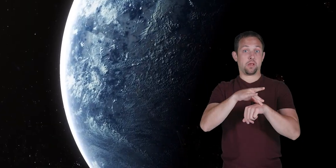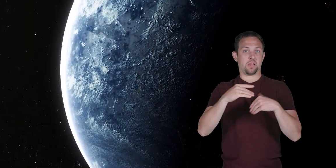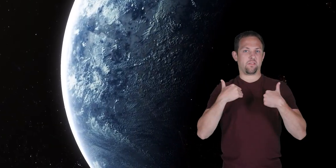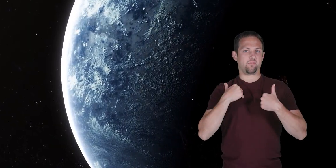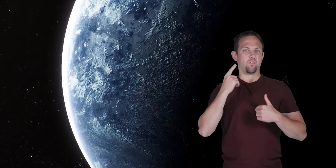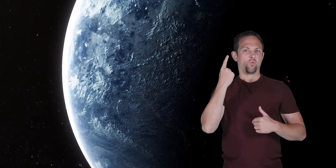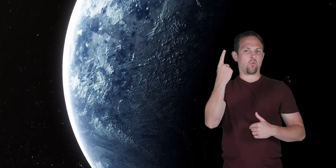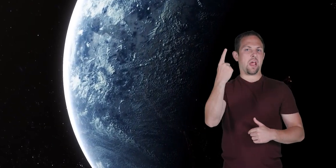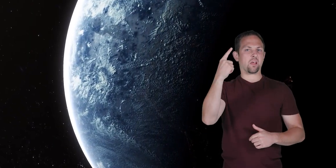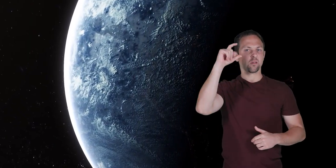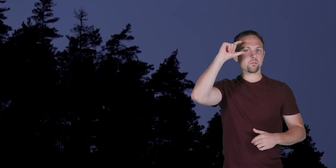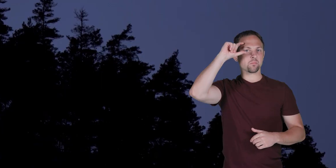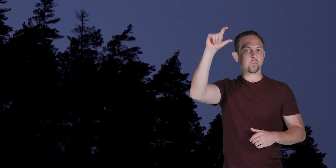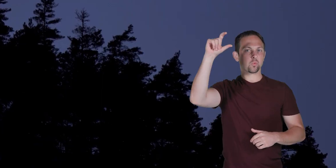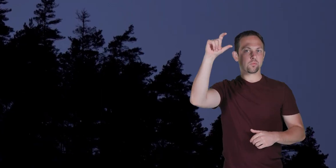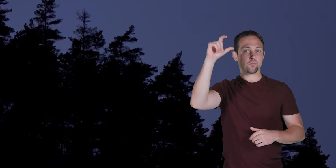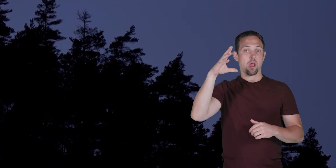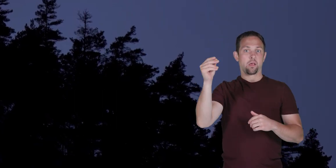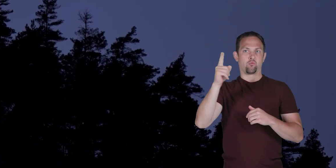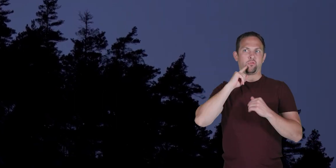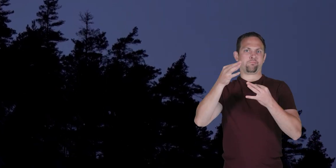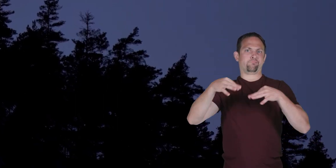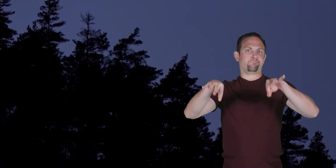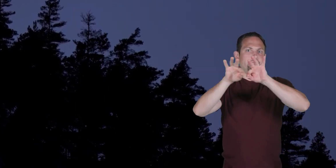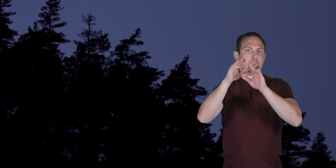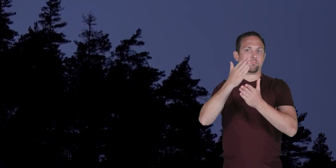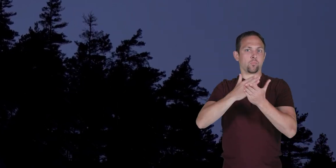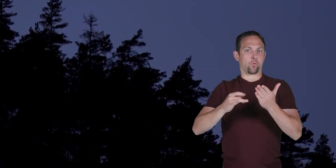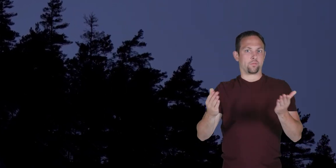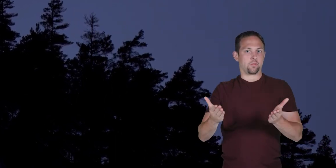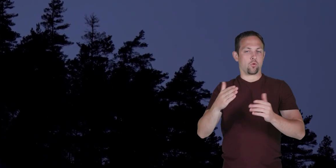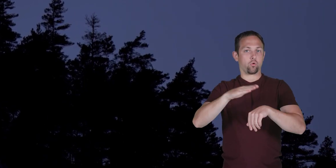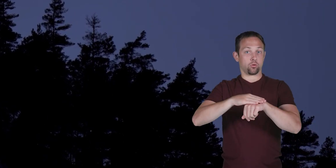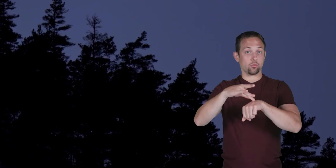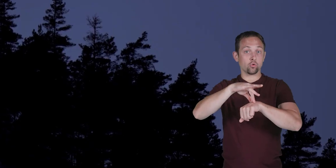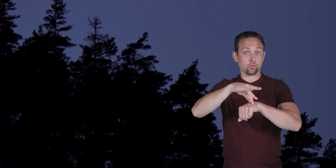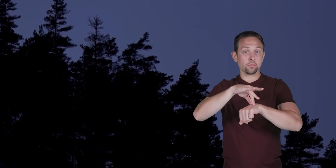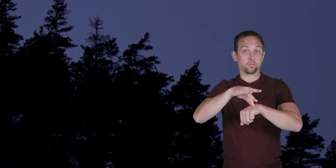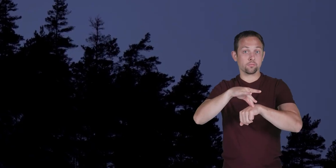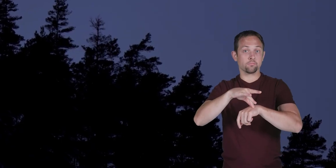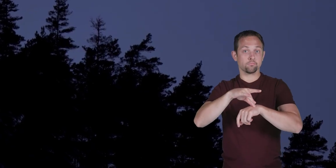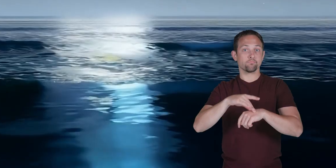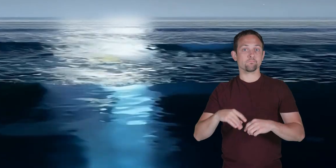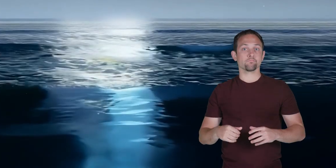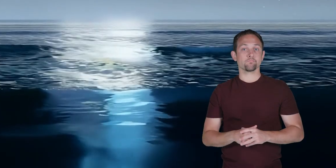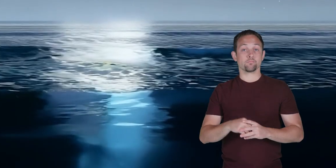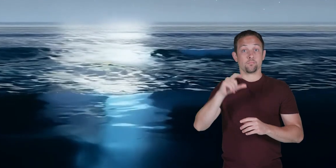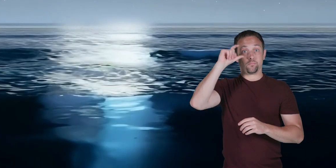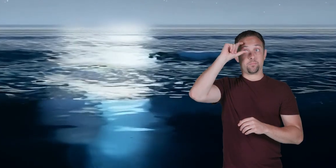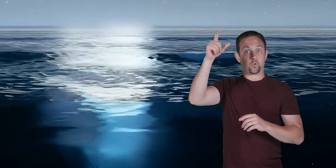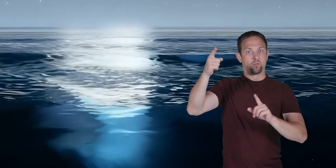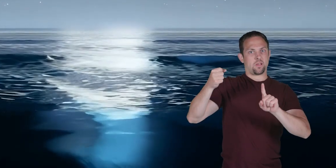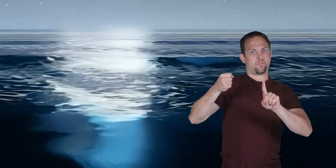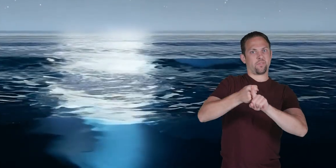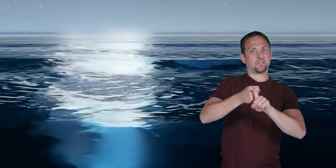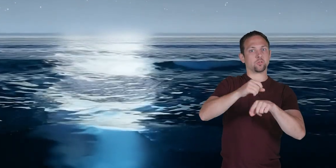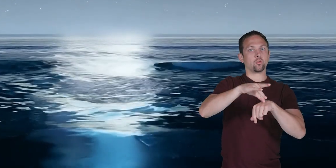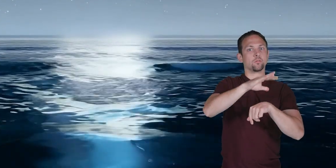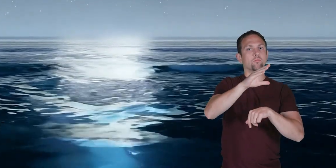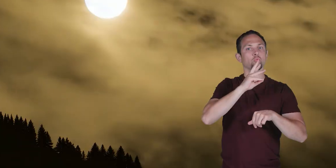one moon and it is an essential part of life here on earth the moon affects the earth's tides and